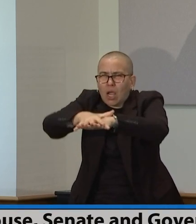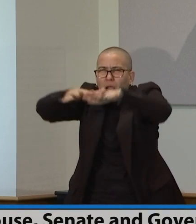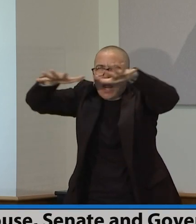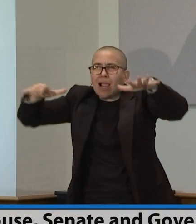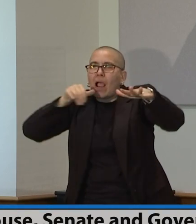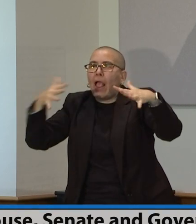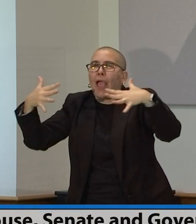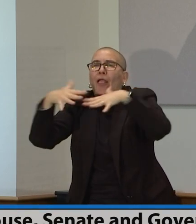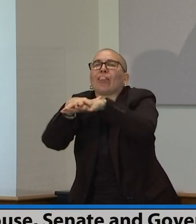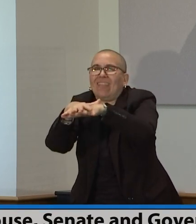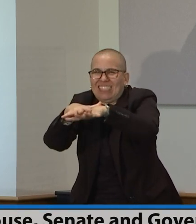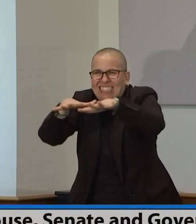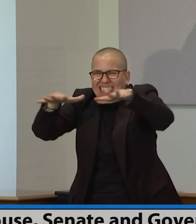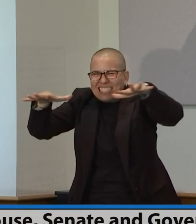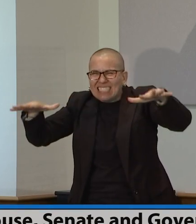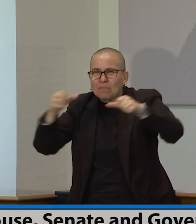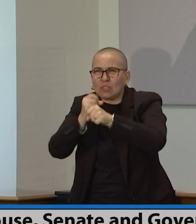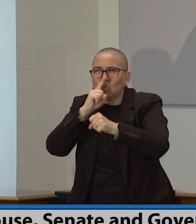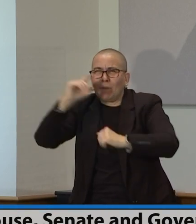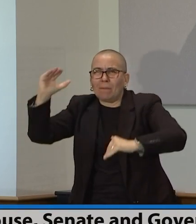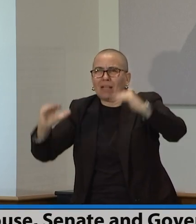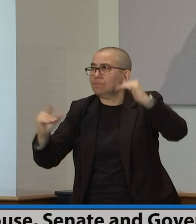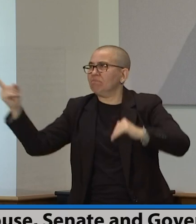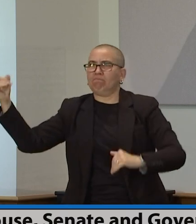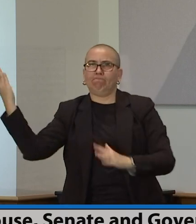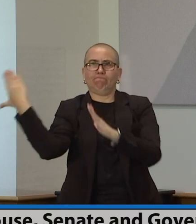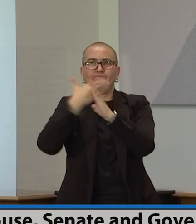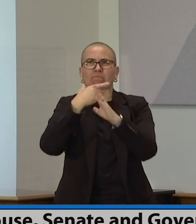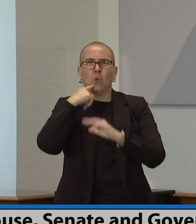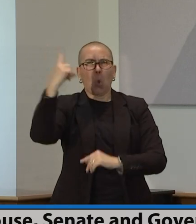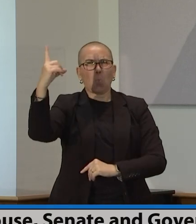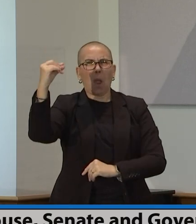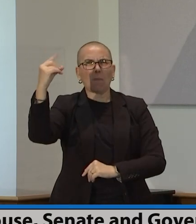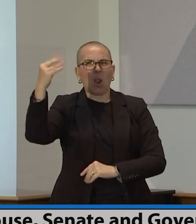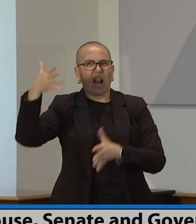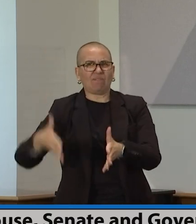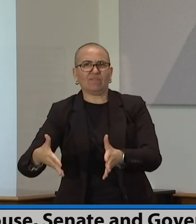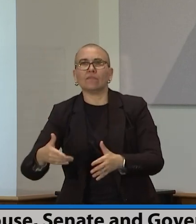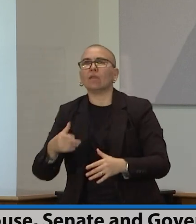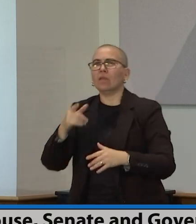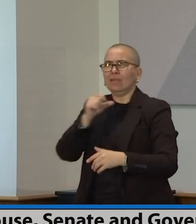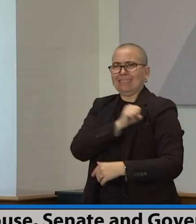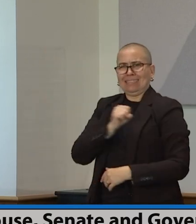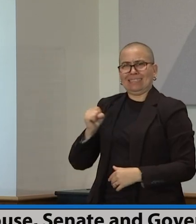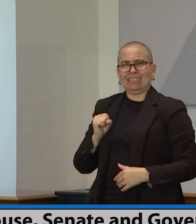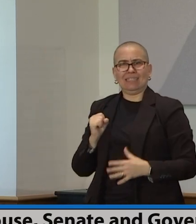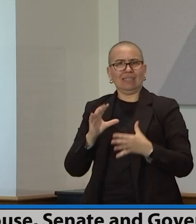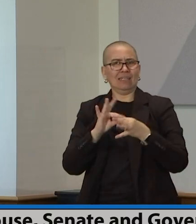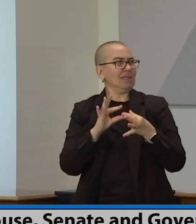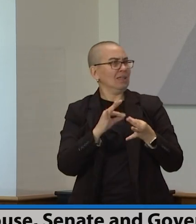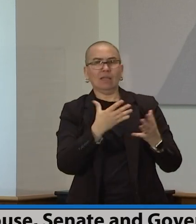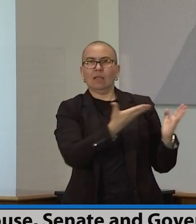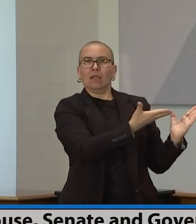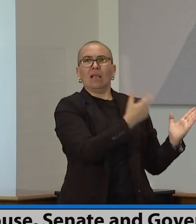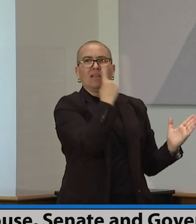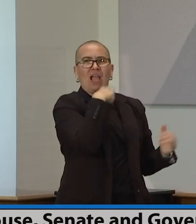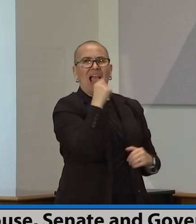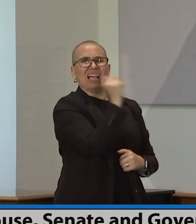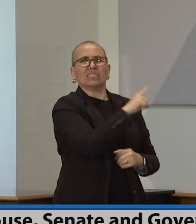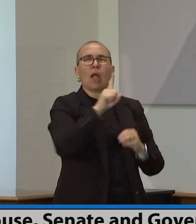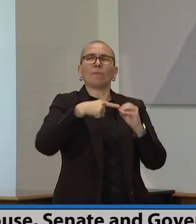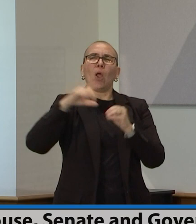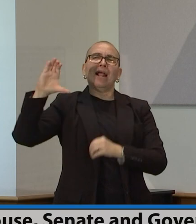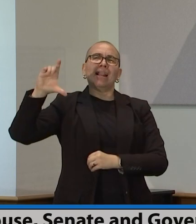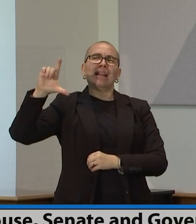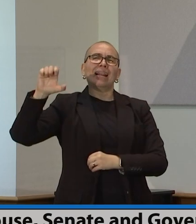is fine. Senator, while you're up there, I just want to, Senator, while you're up there, just want to ask you where you stood on the clear, clean car rules, because I know we heard from the governor, but